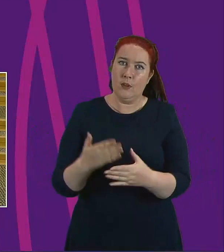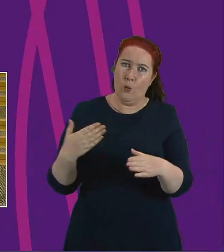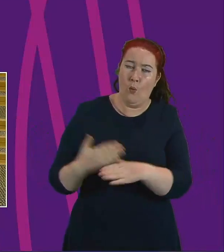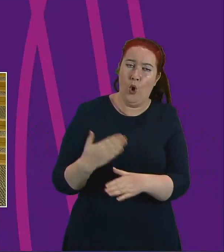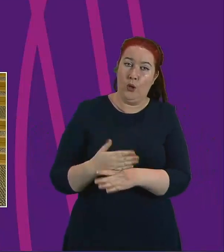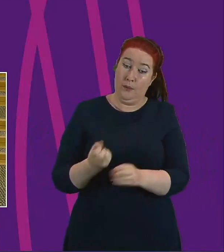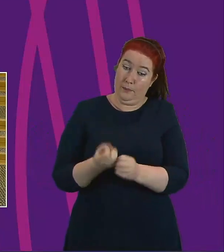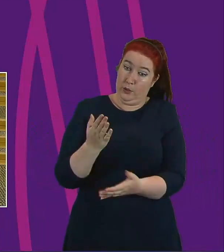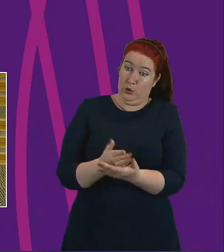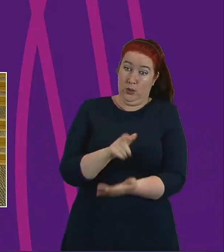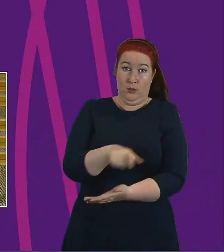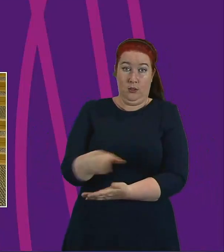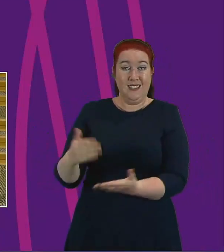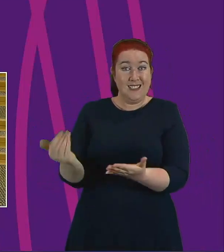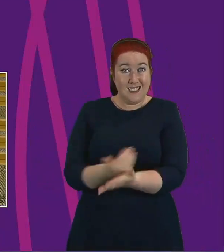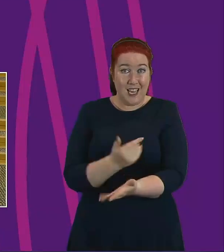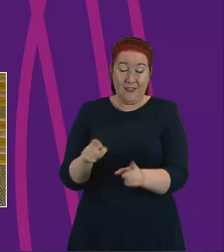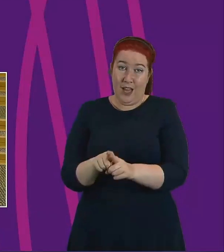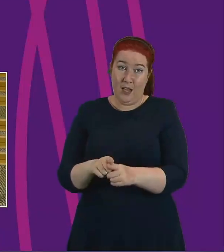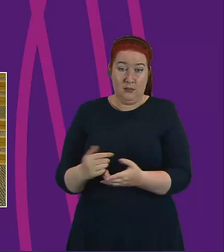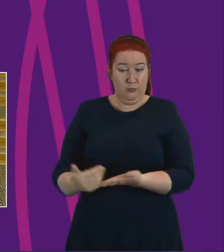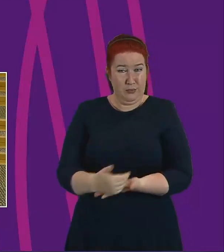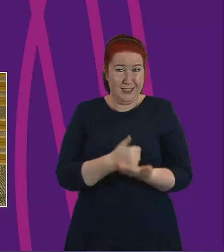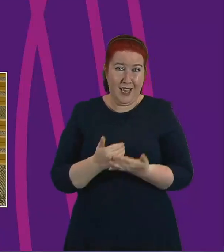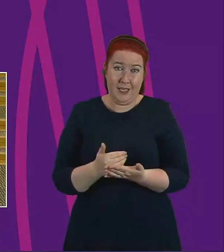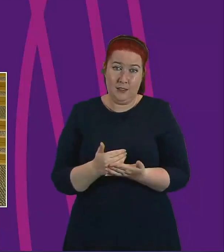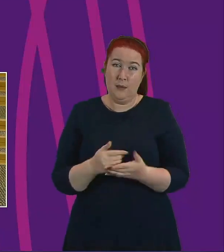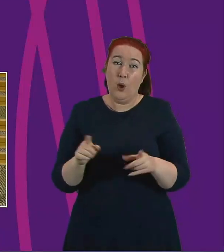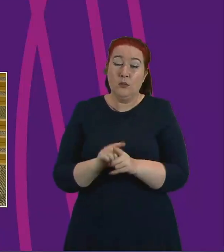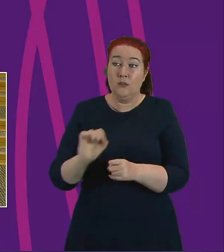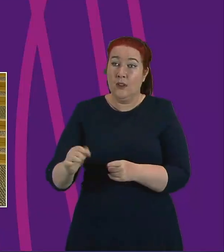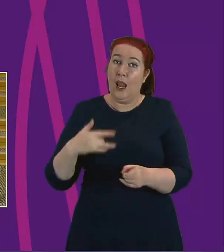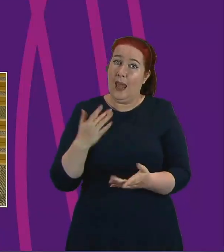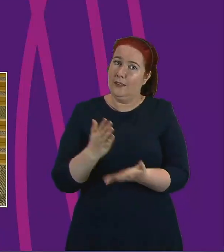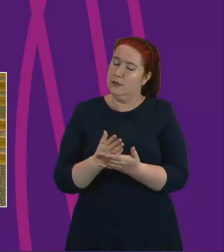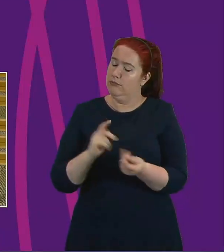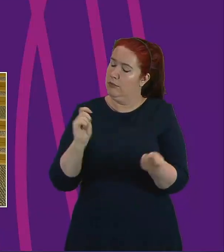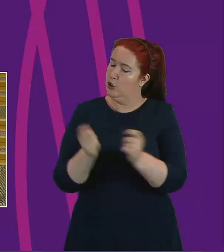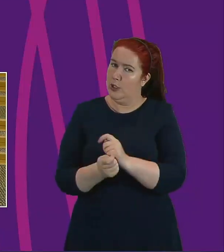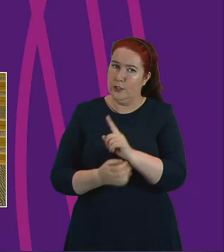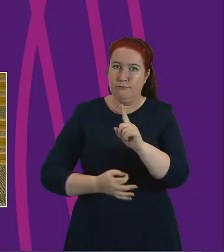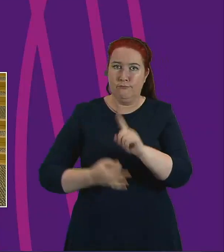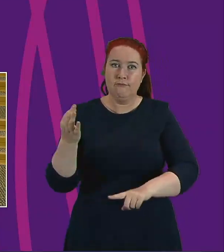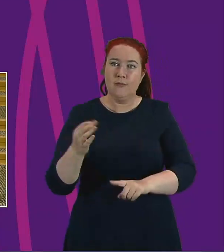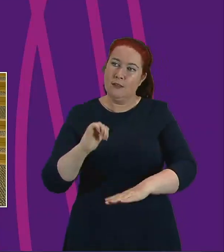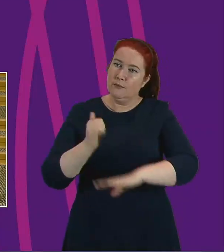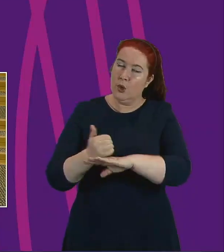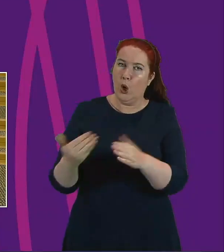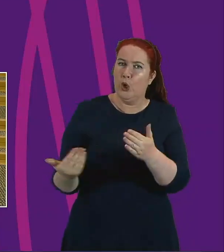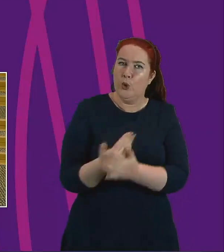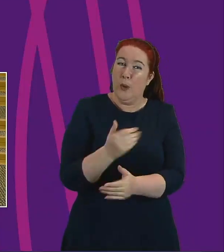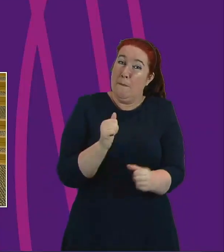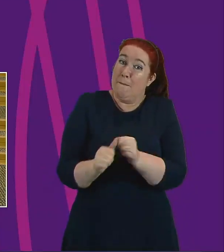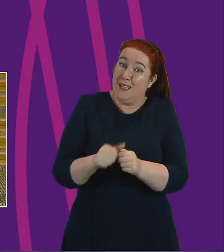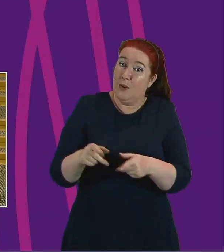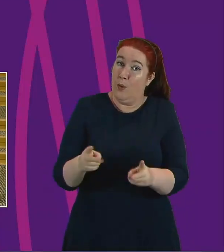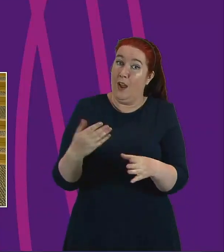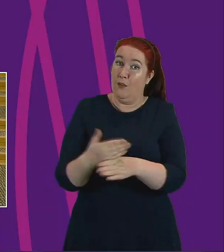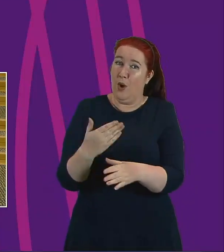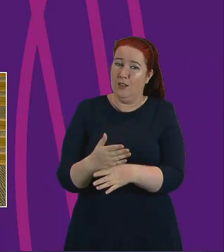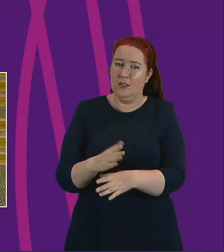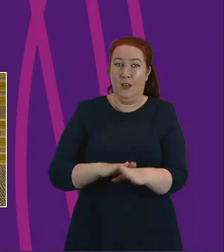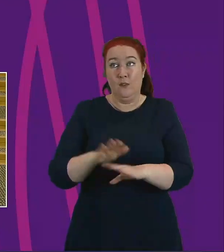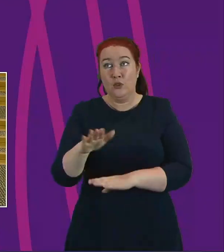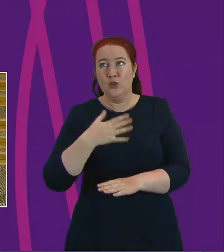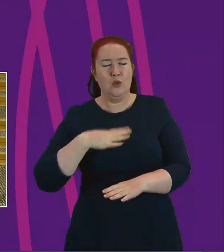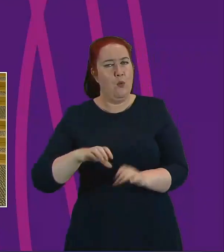safe and protected. But they've also transformed lives and set in place new and better ways of working that we do not want to lose.